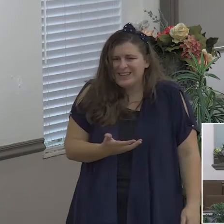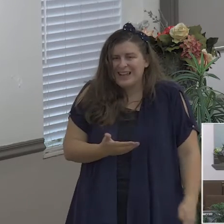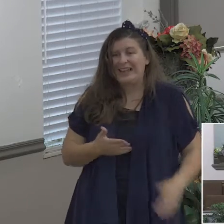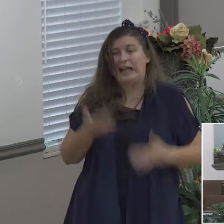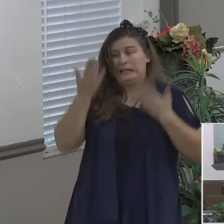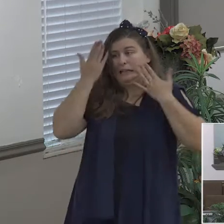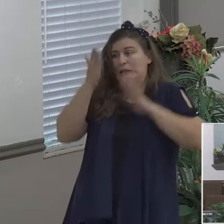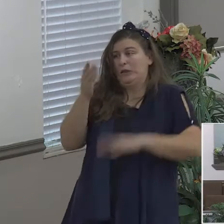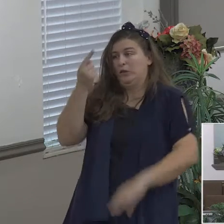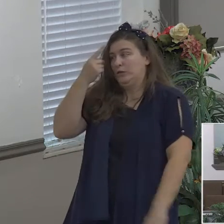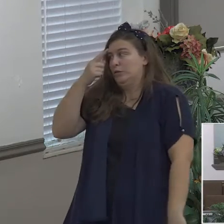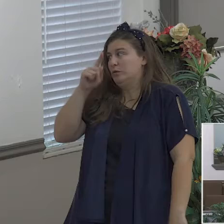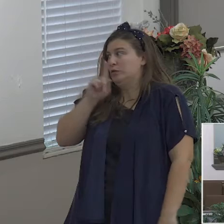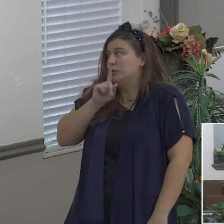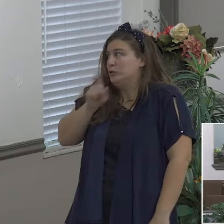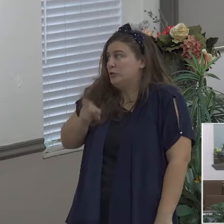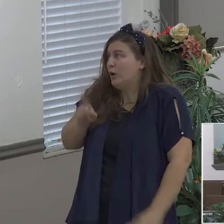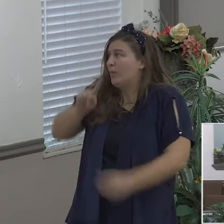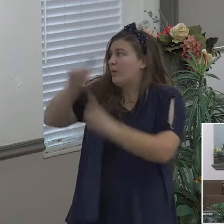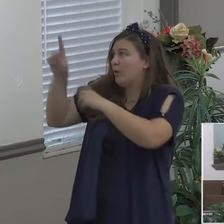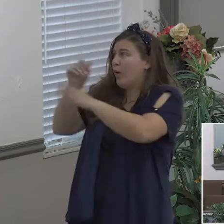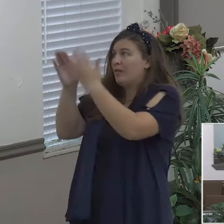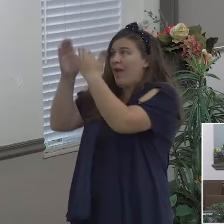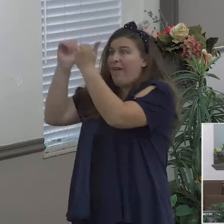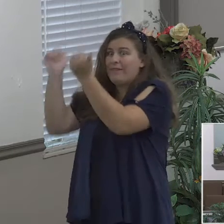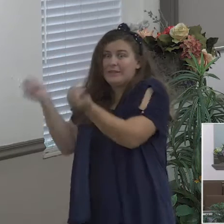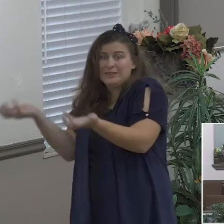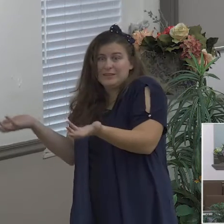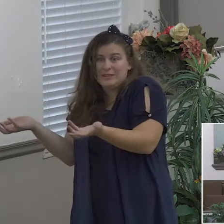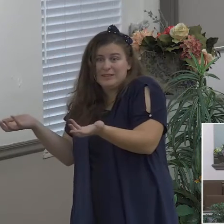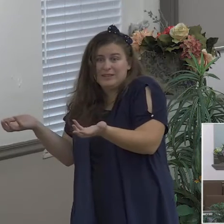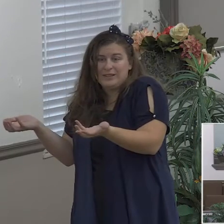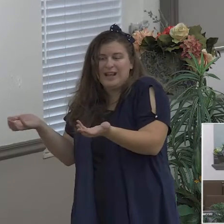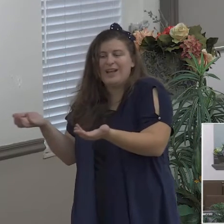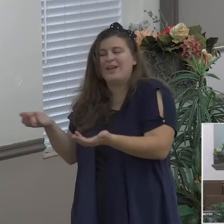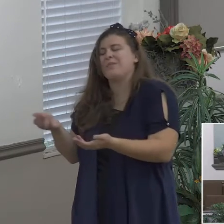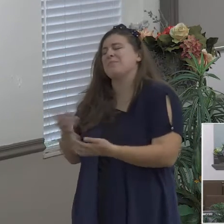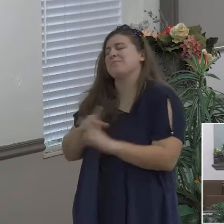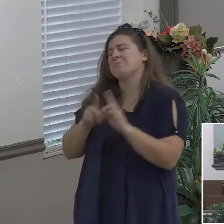but I was pretty sure nobody like me was going